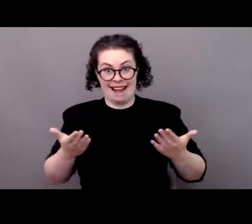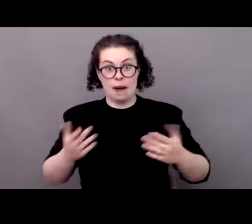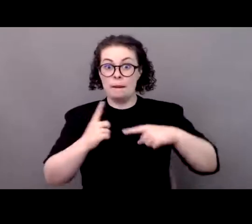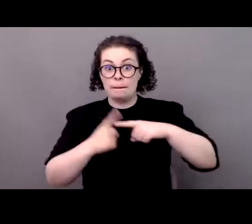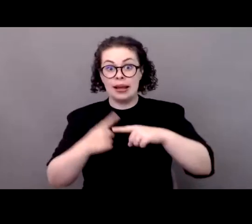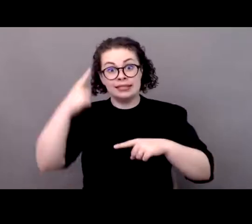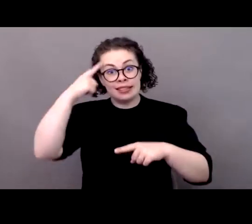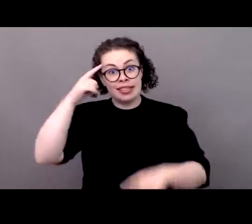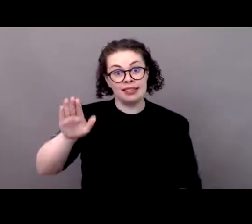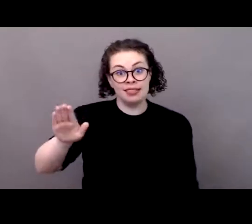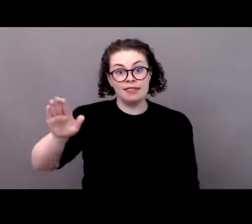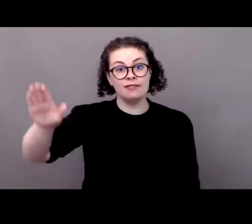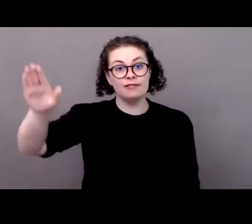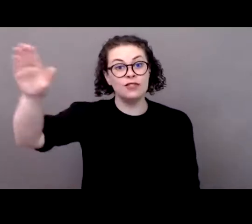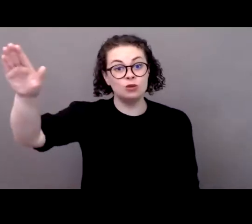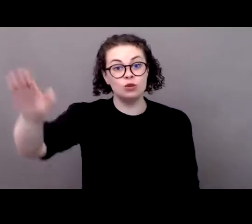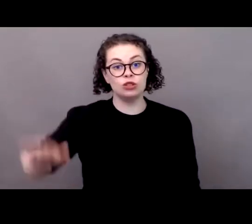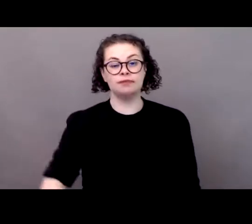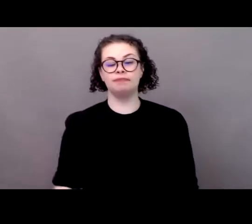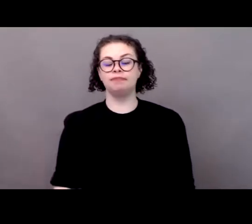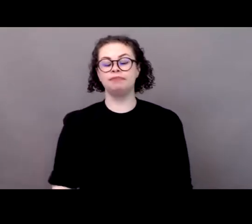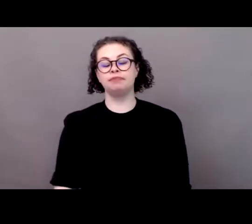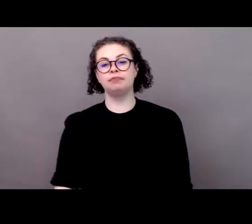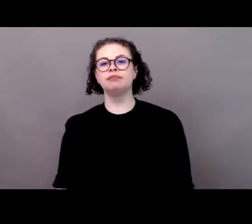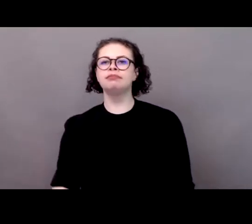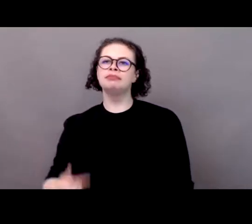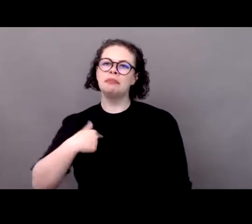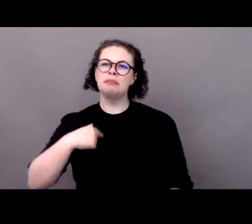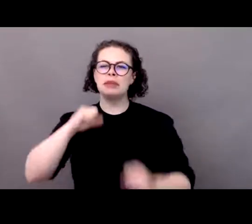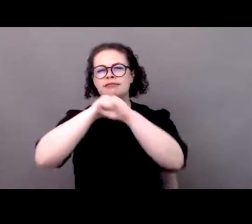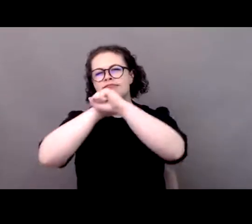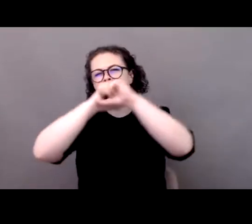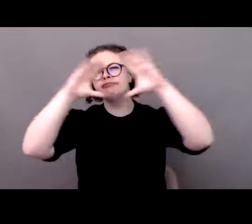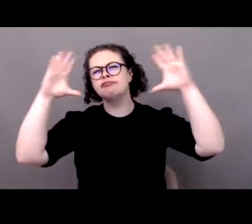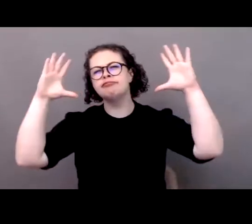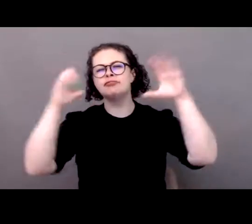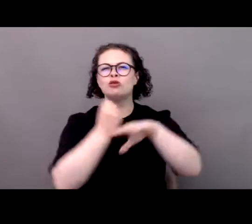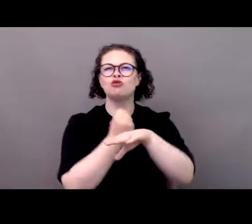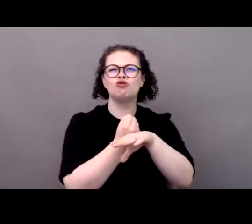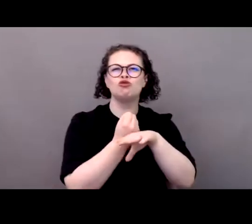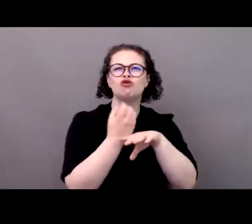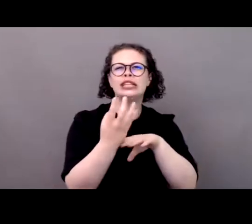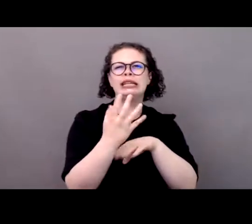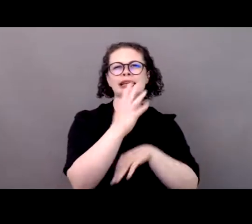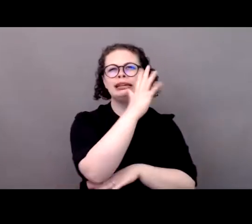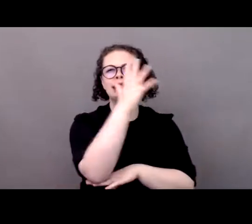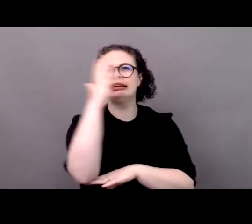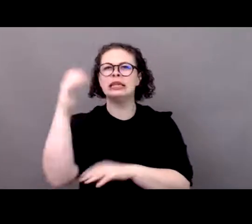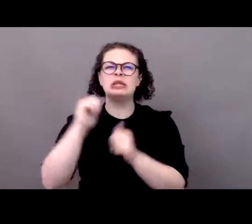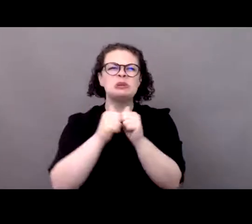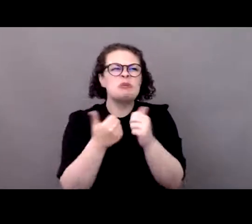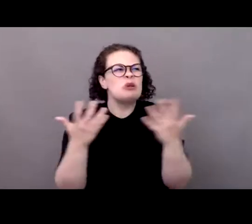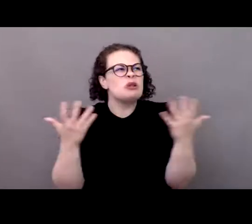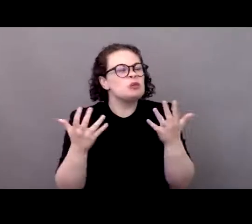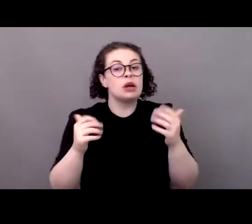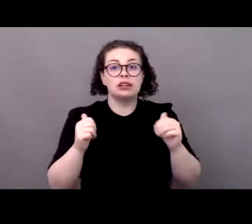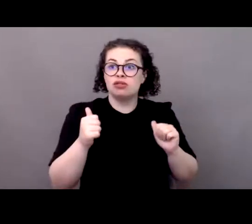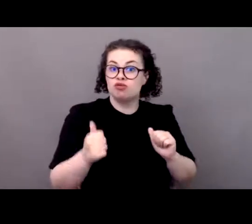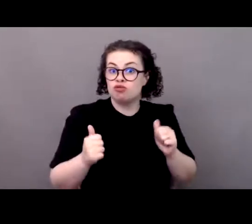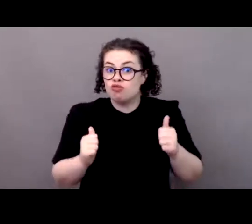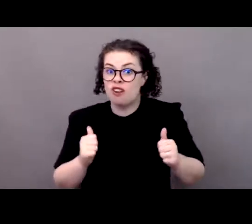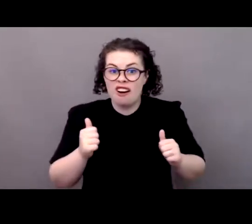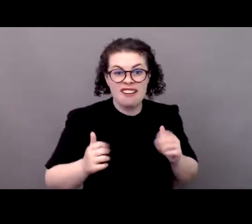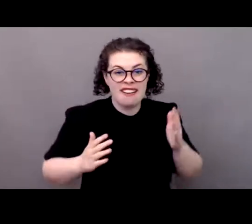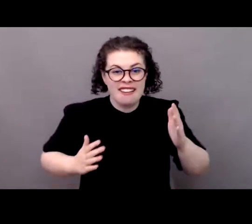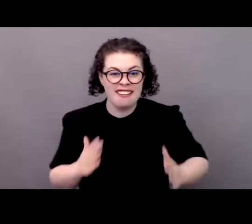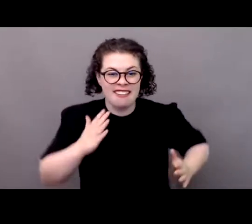about green outdoor sports i i picture an image of you know jogging in the park hiking in the woods swimming in the lake or sailing on